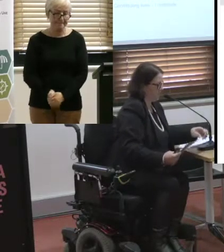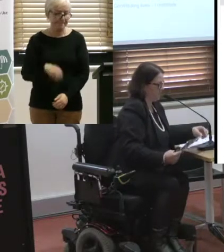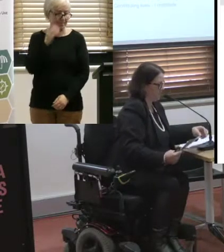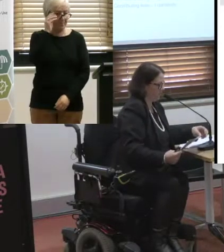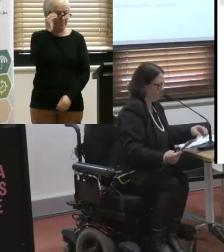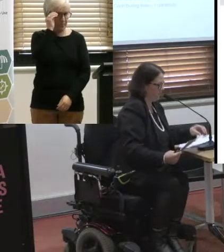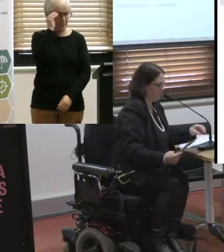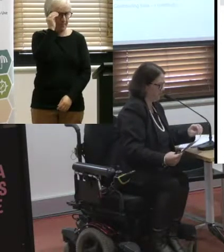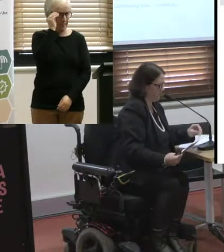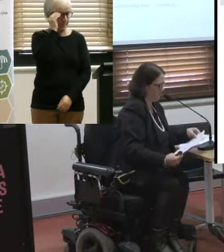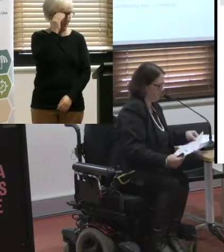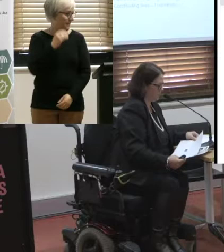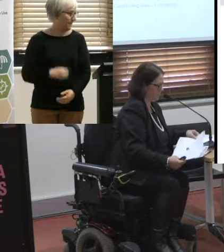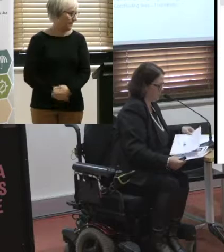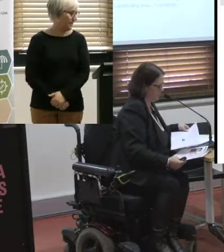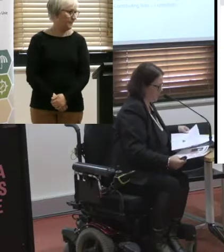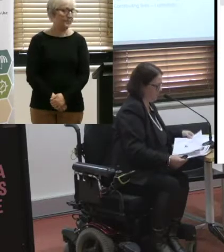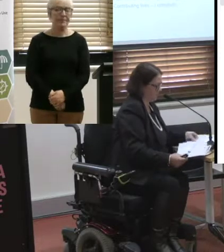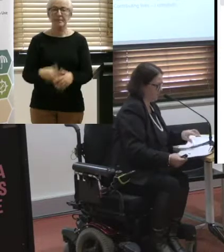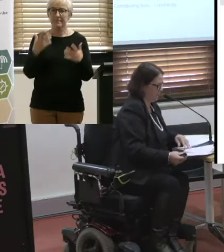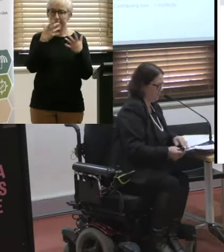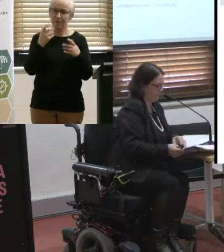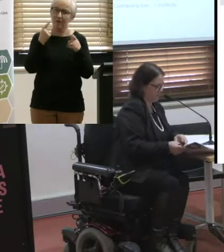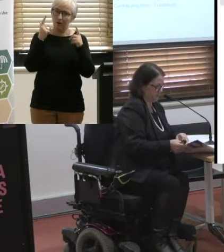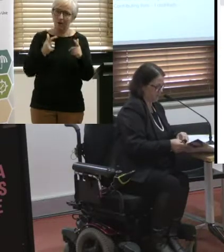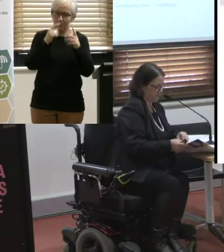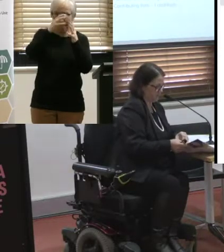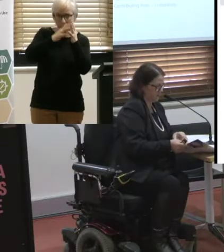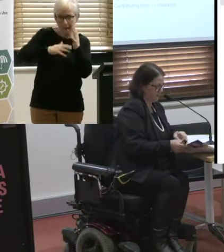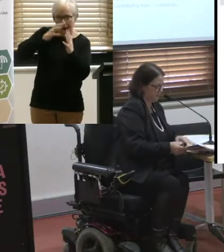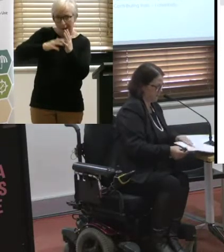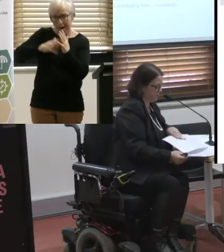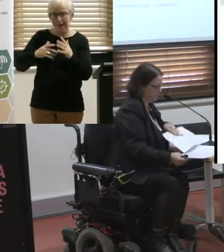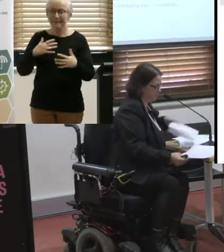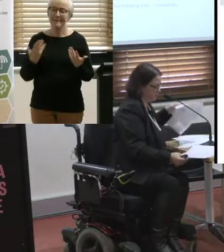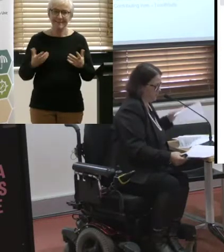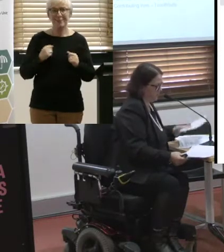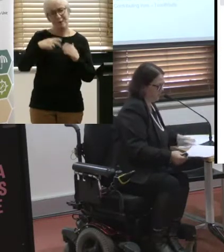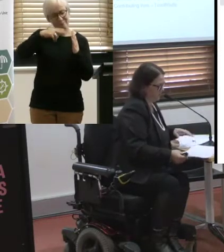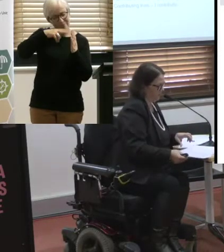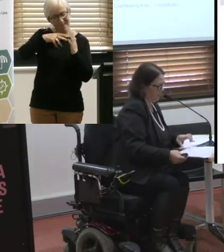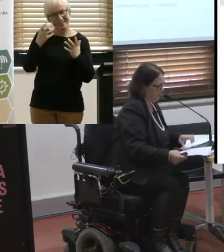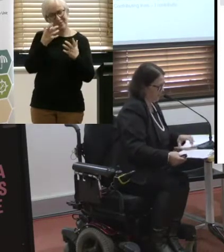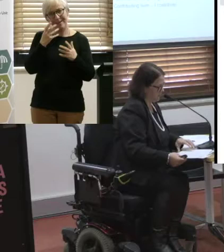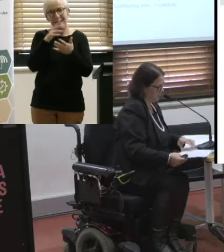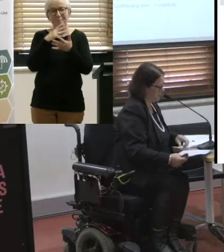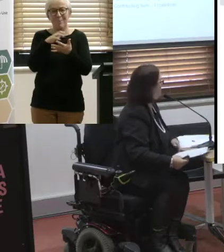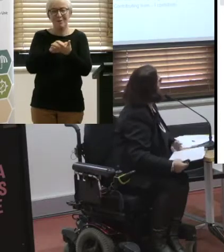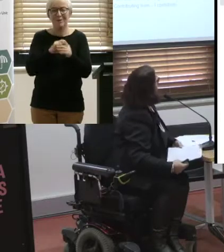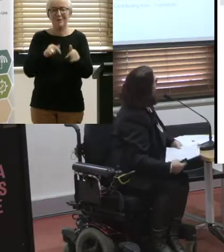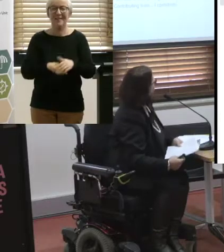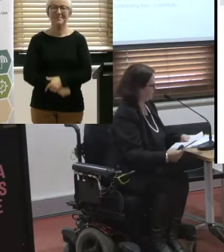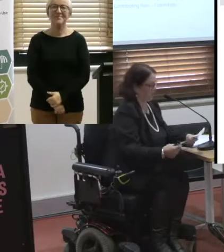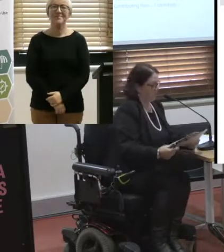Sorry, there's a lot I want to share with you so I'm trying... Sorry about my reading notes as well. It's the old brain drain.